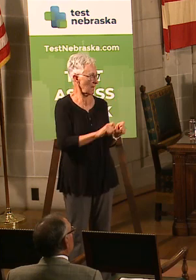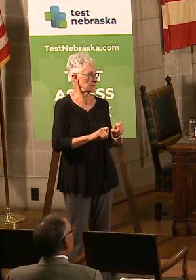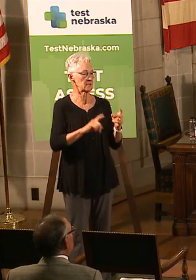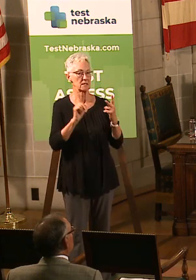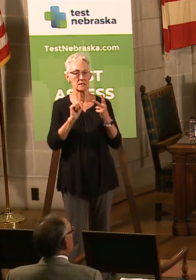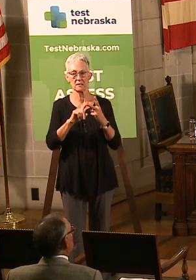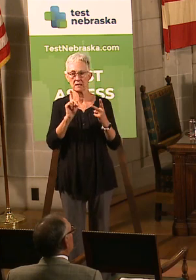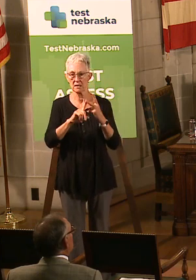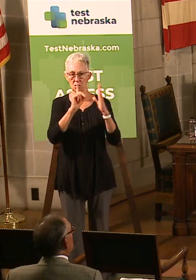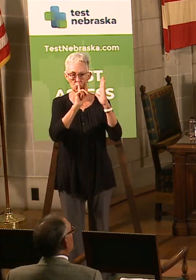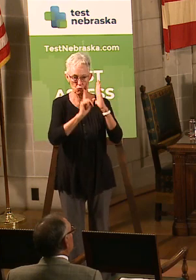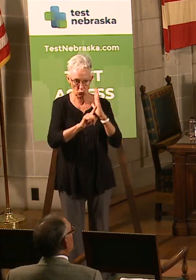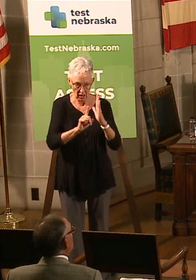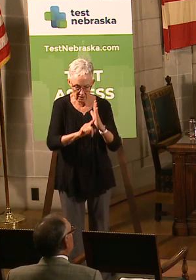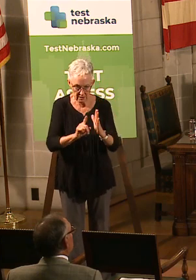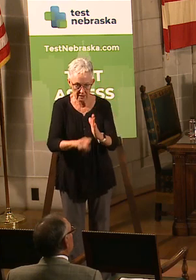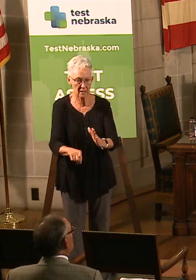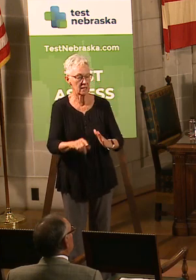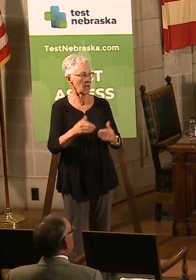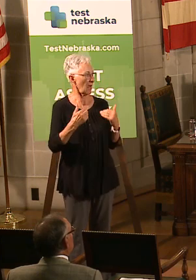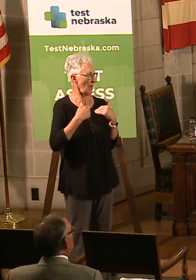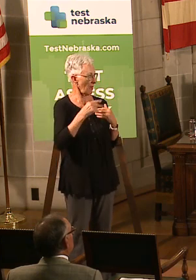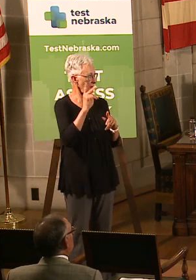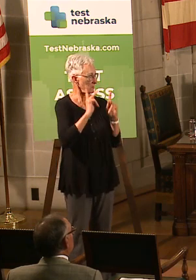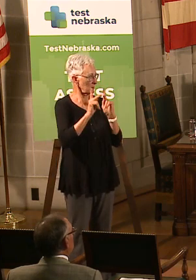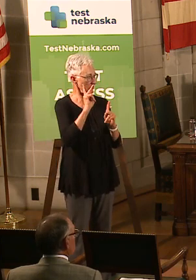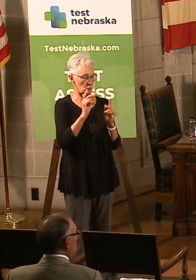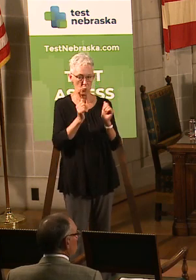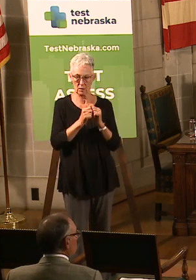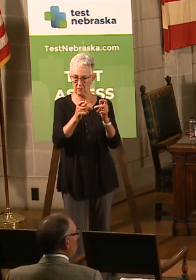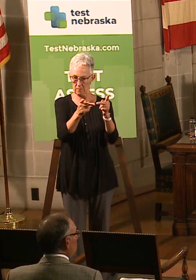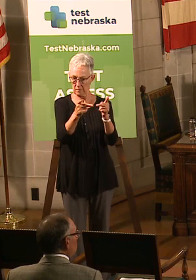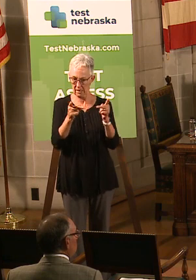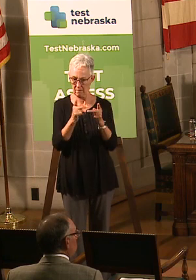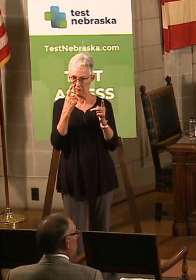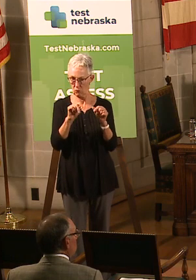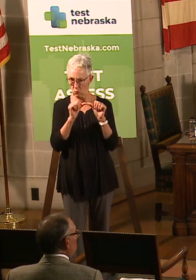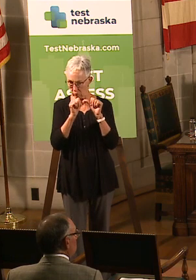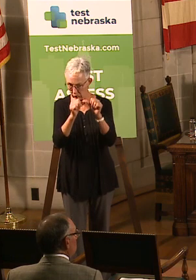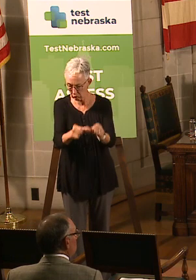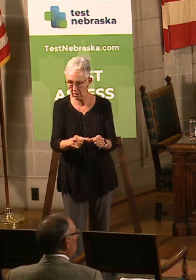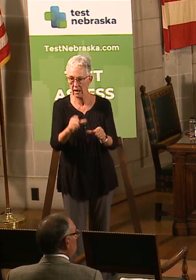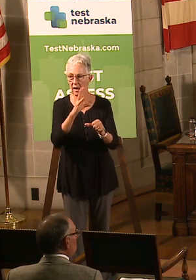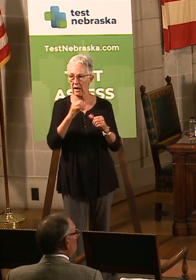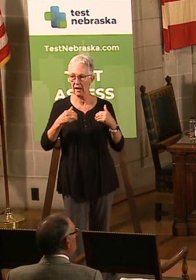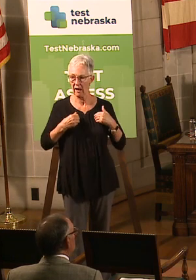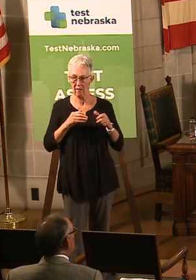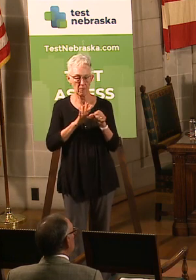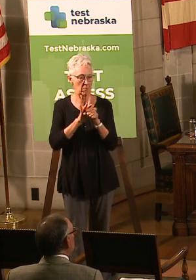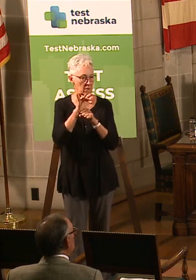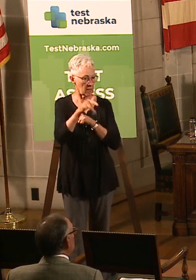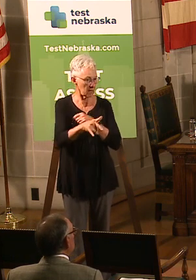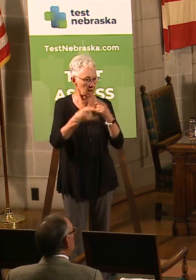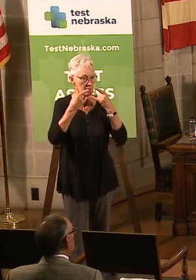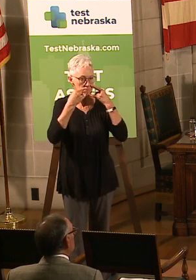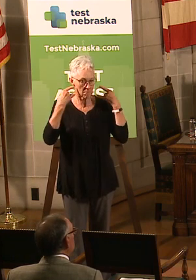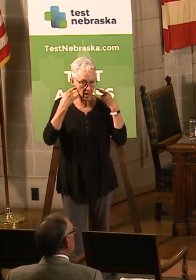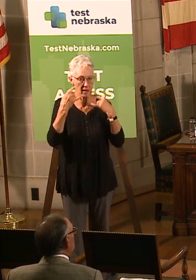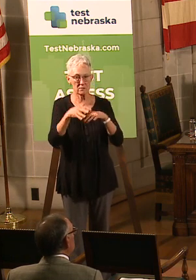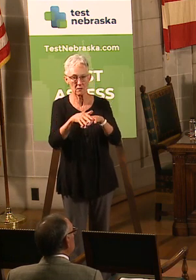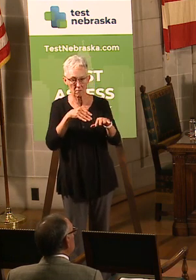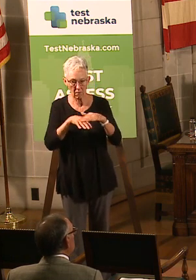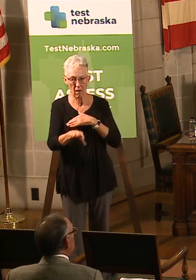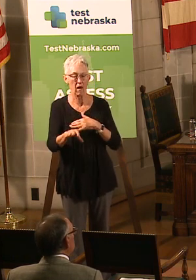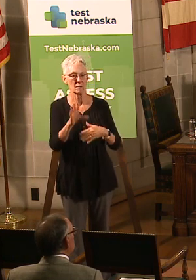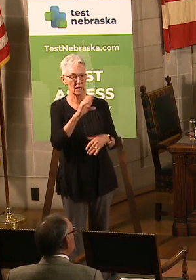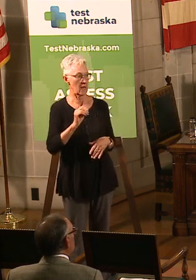quarantine space, what we're doing with regard to at-risk communities, and then, finally, of course, the DHMs and guidelines that we put out there as